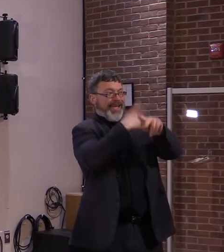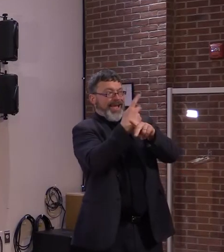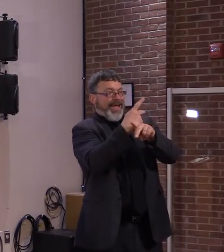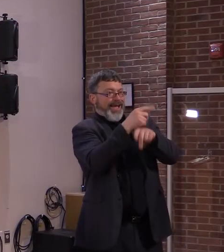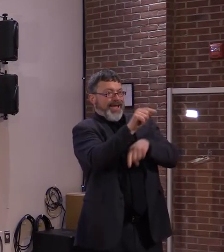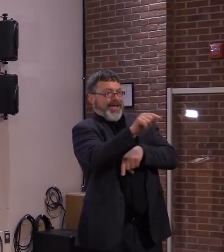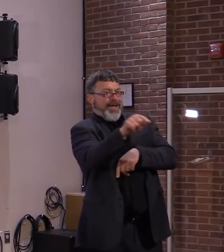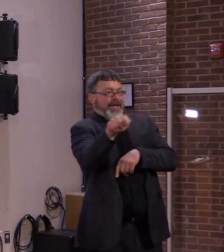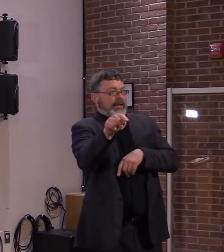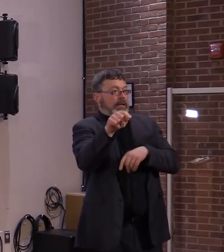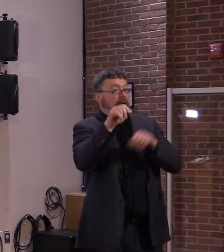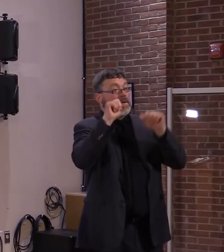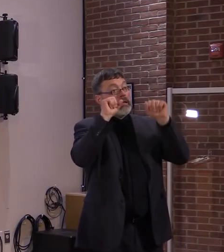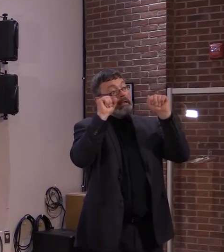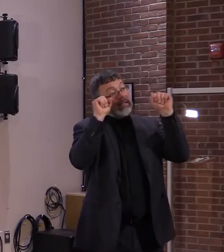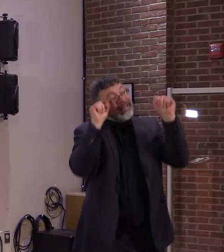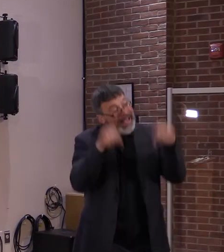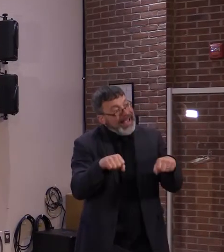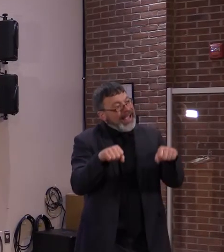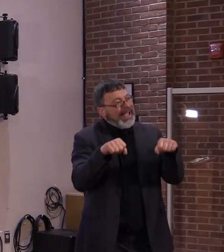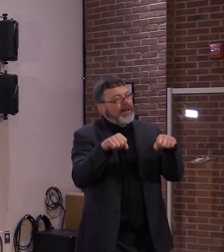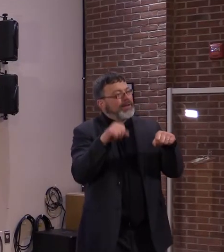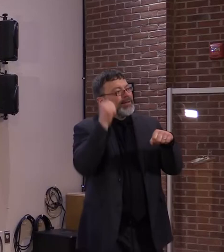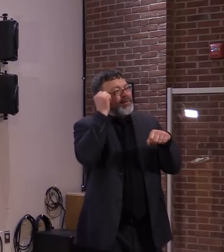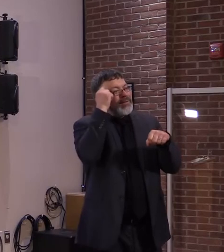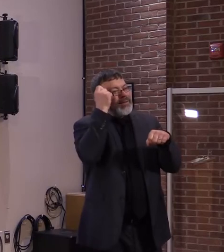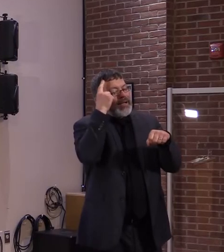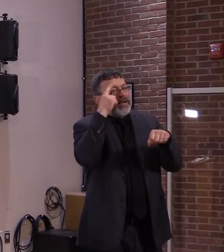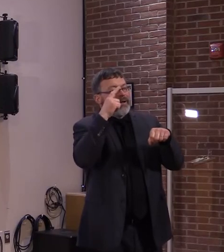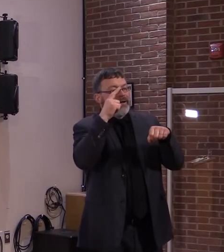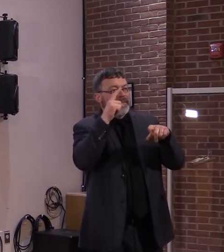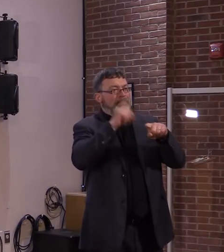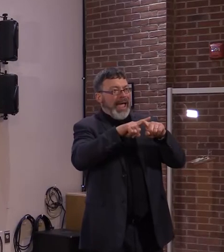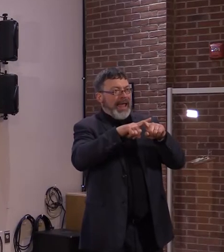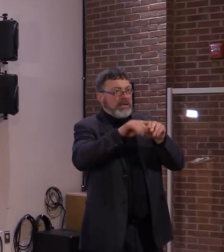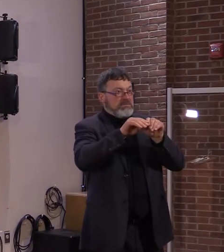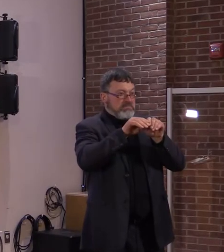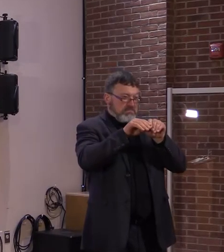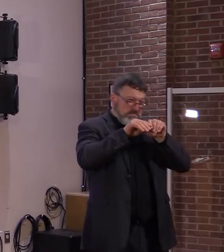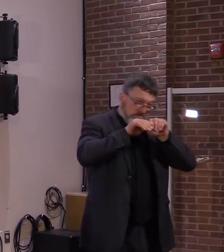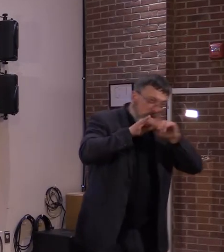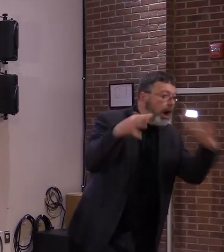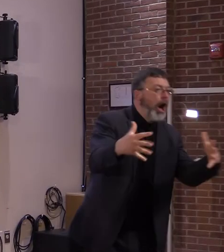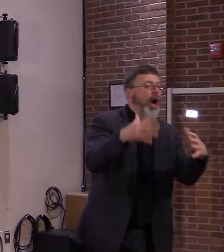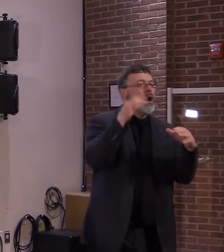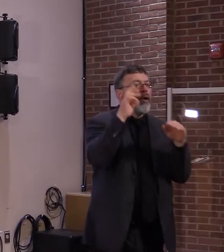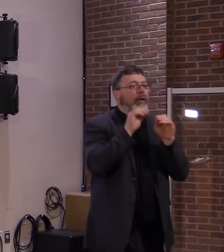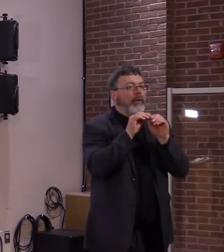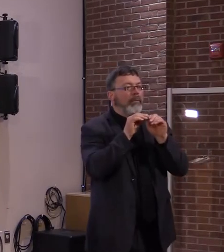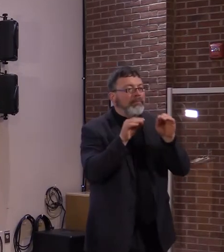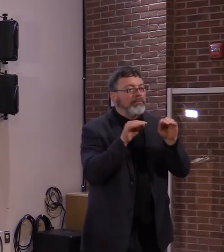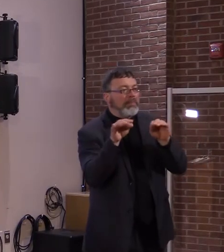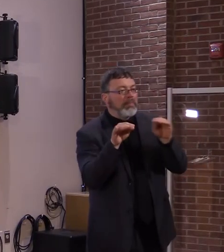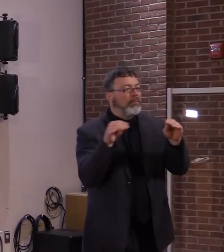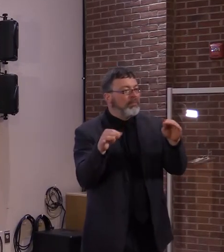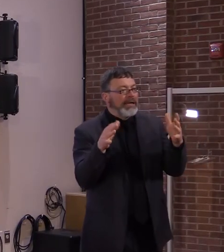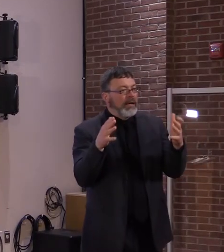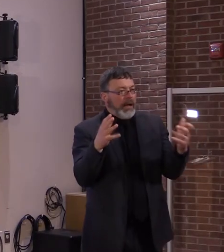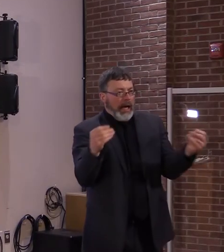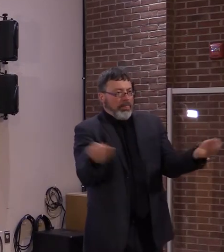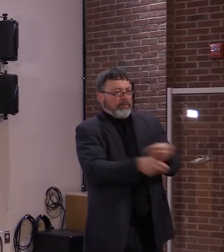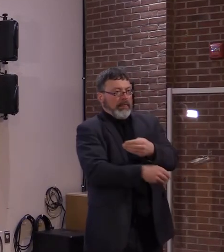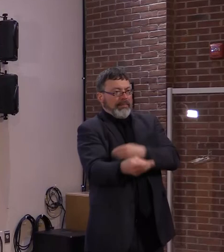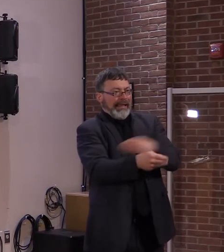much transmission there is from one human being to another. And the more we let that pattern of transmission occur,